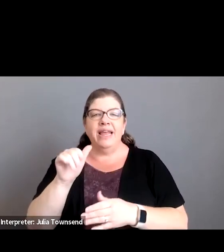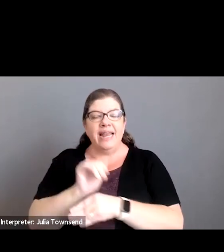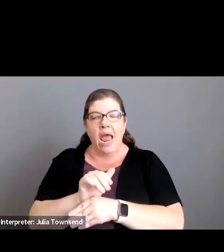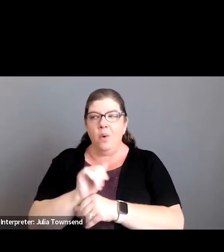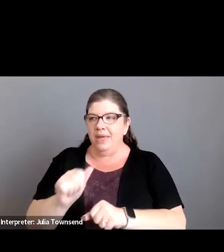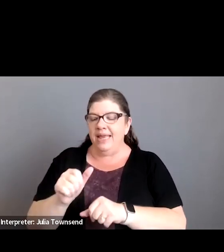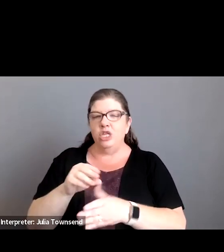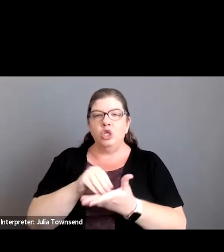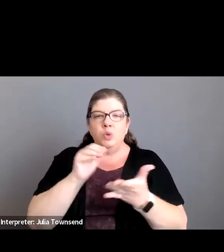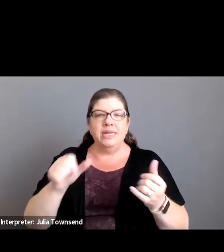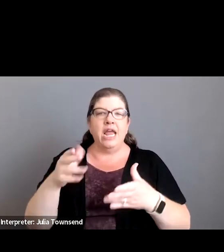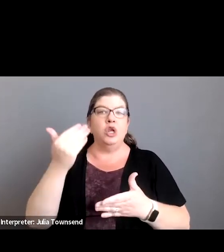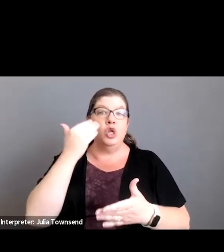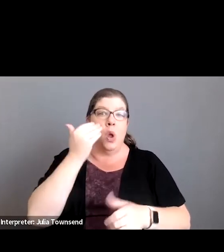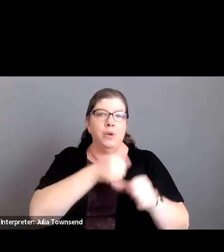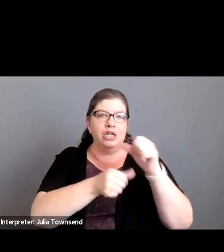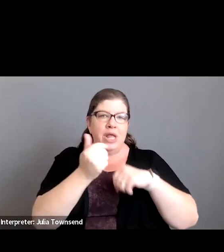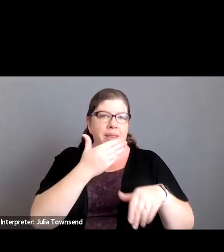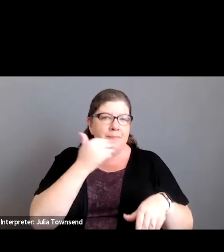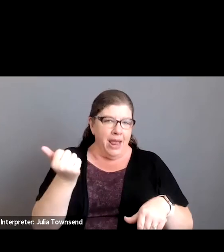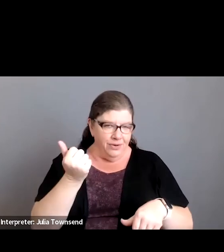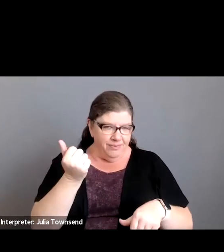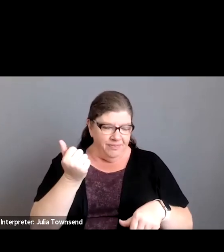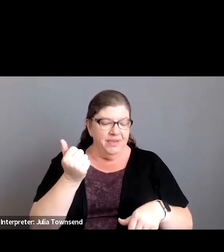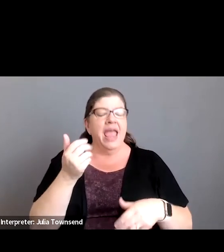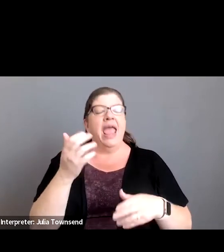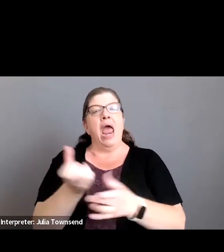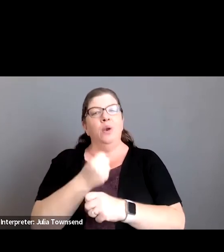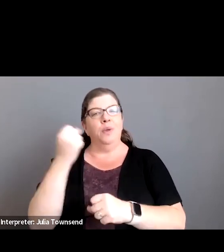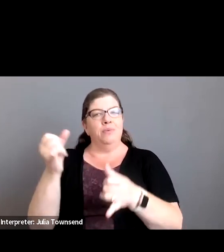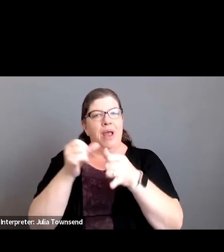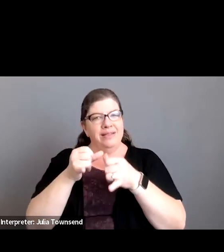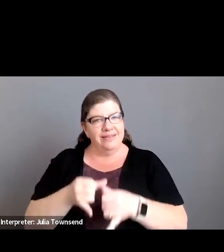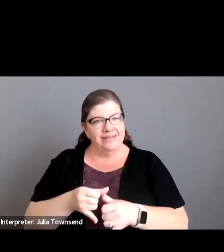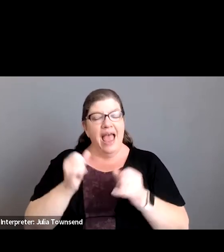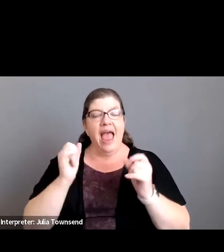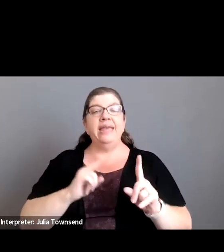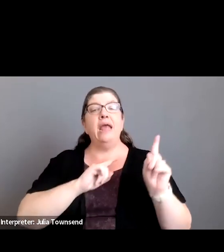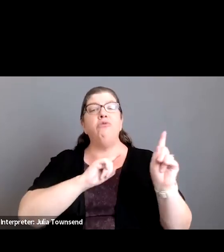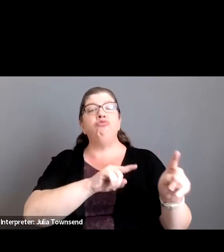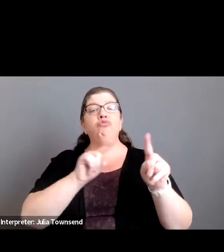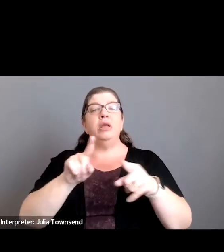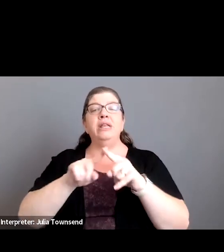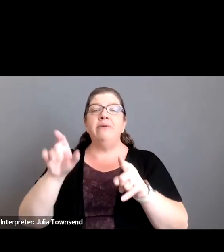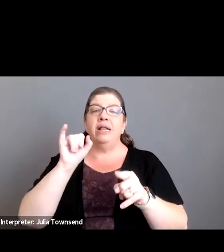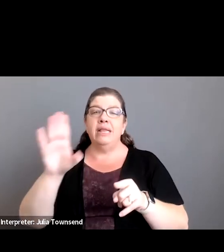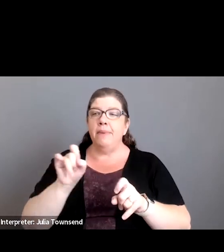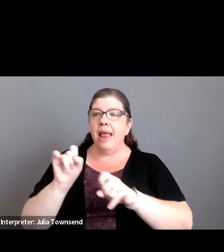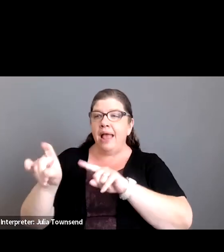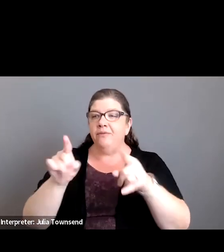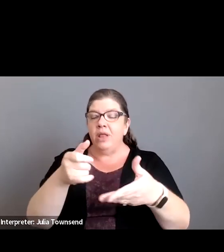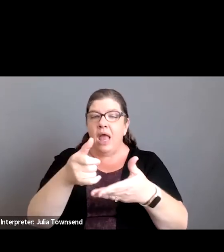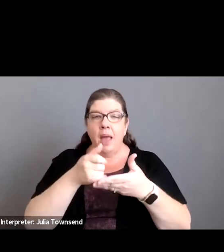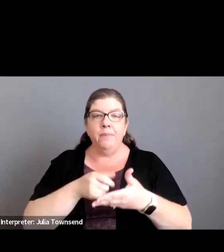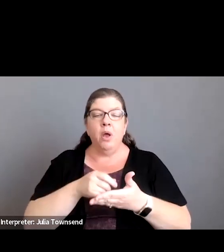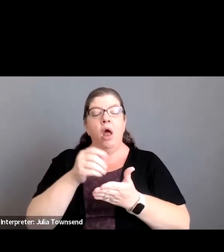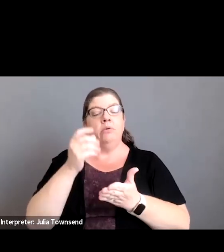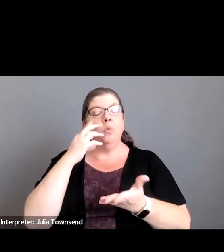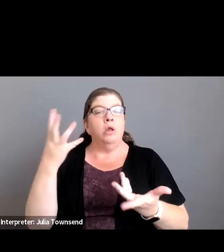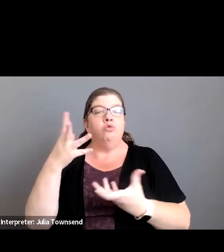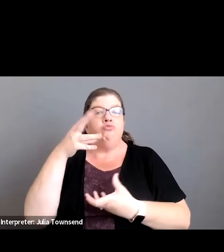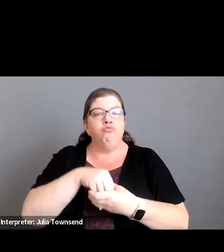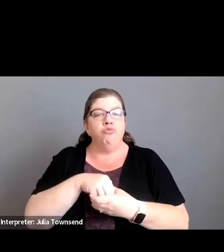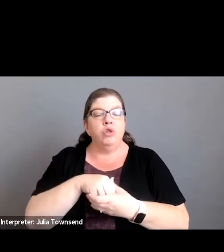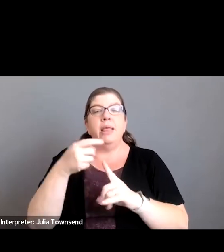and win prizes i can visit various clubs and ask for their help on content for the monthly newsletter this would also give me the